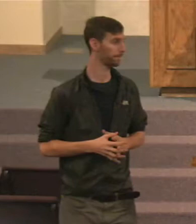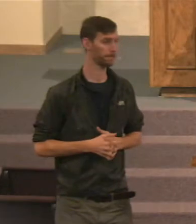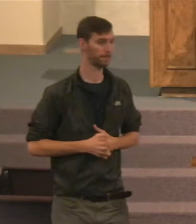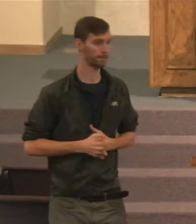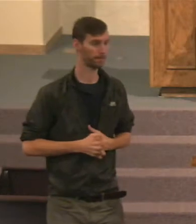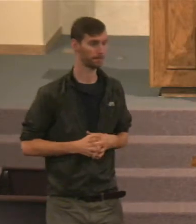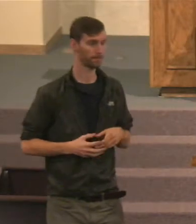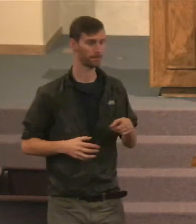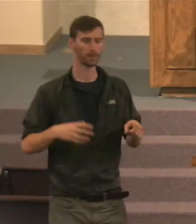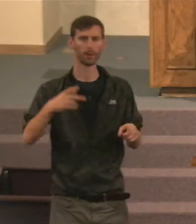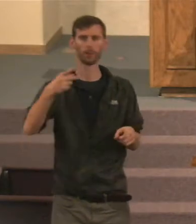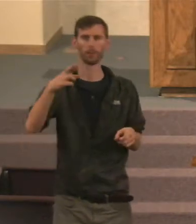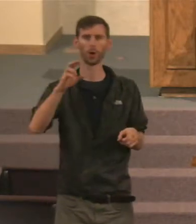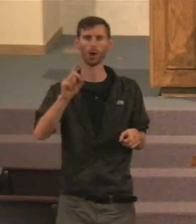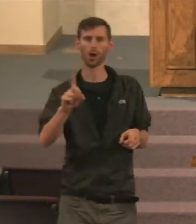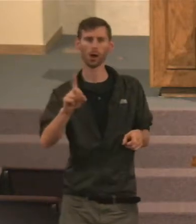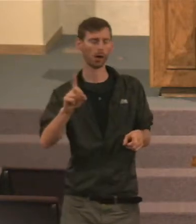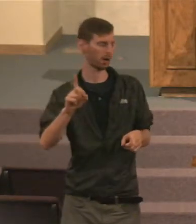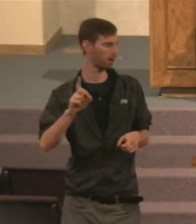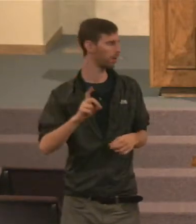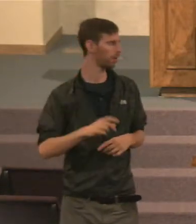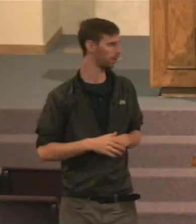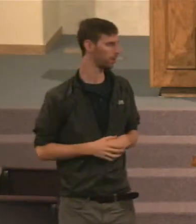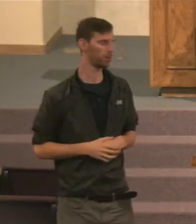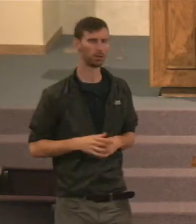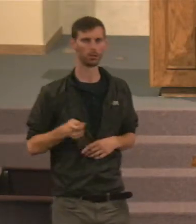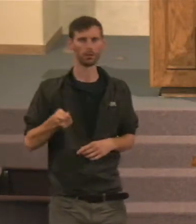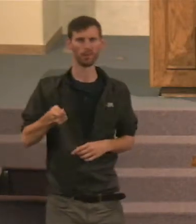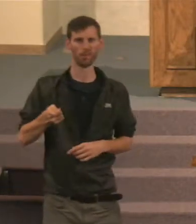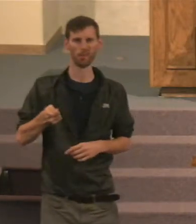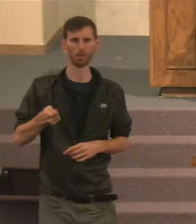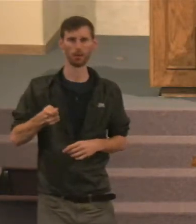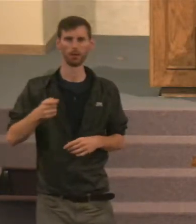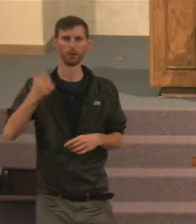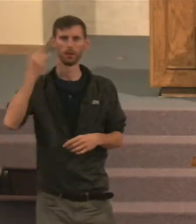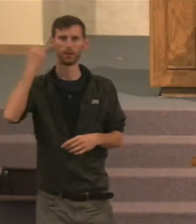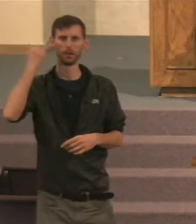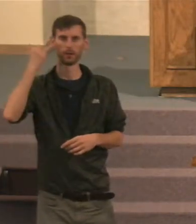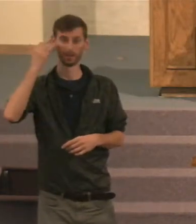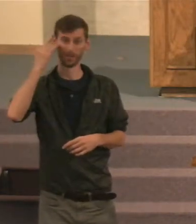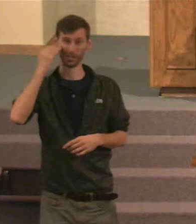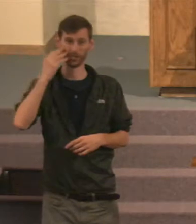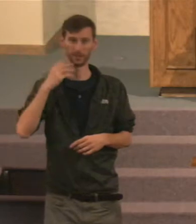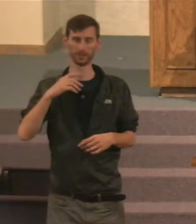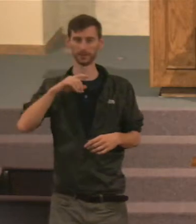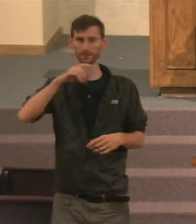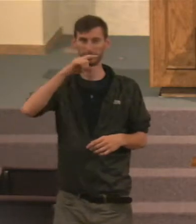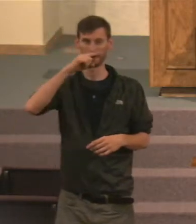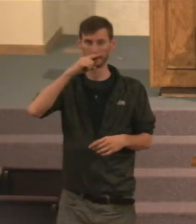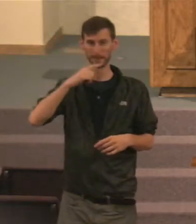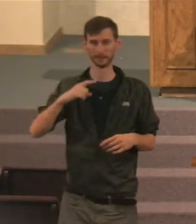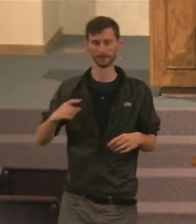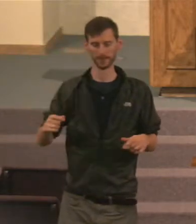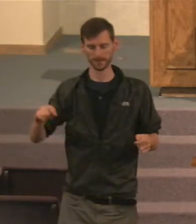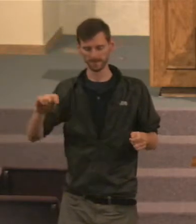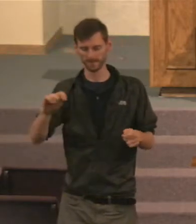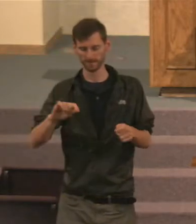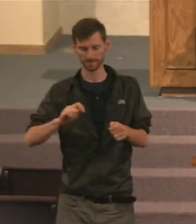What? A prod, Usually you know, You take a stick, And sharpen it, And what do you do, With a prod?